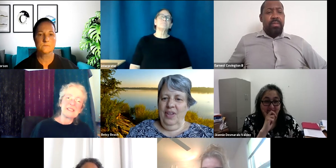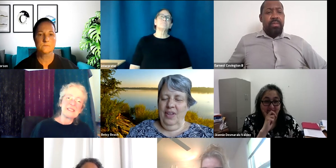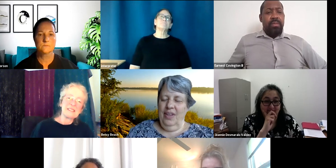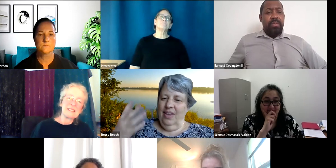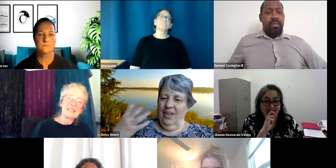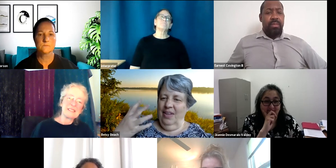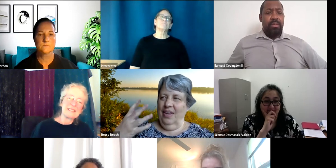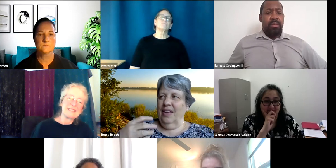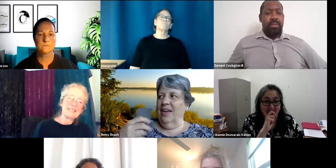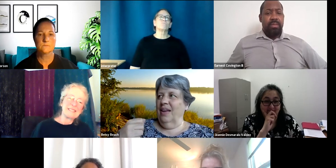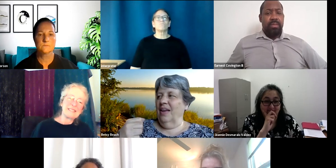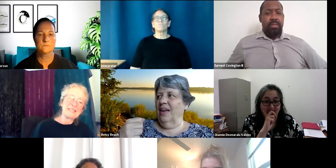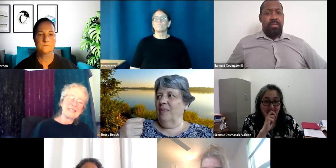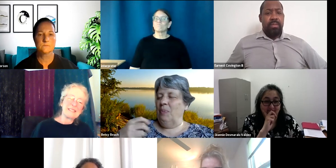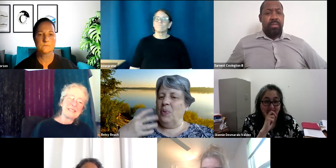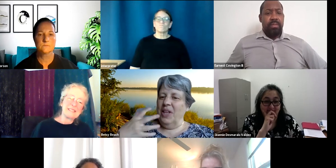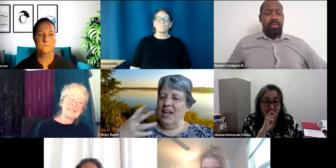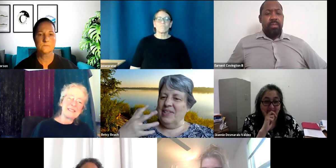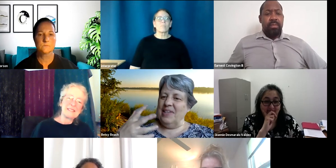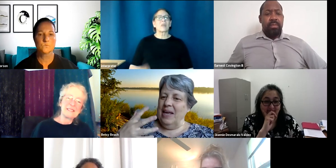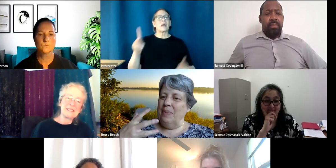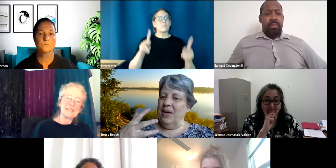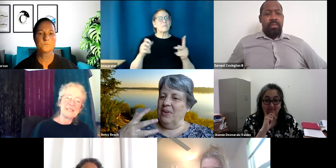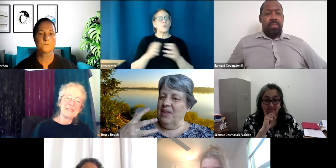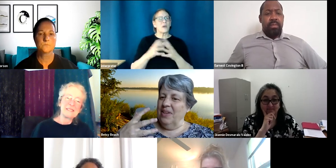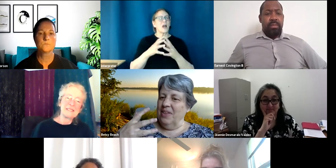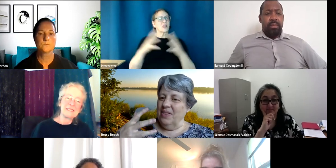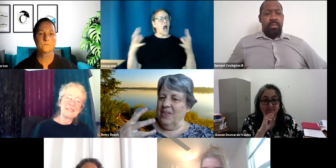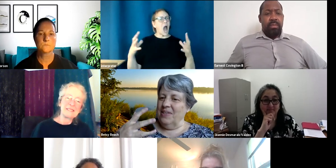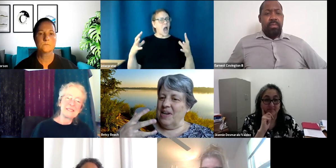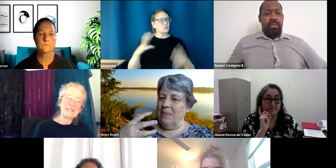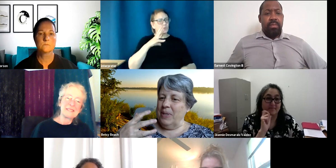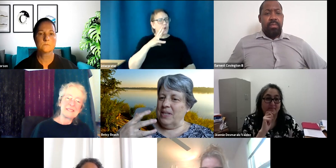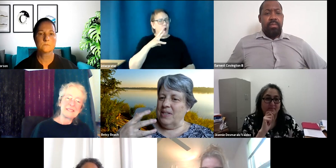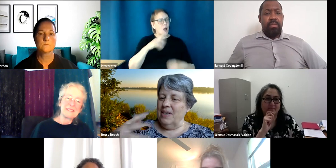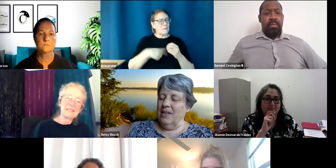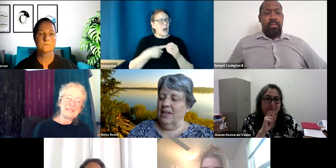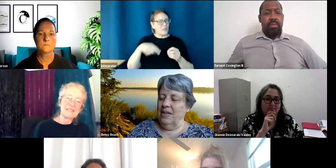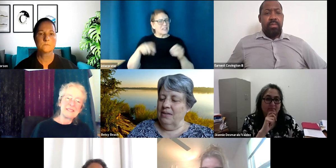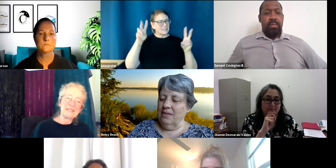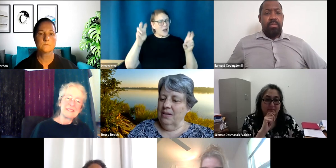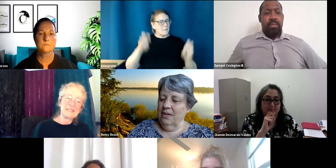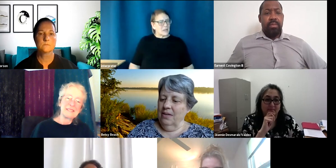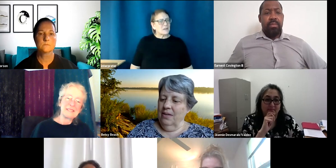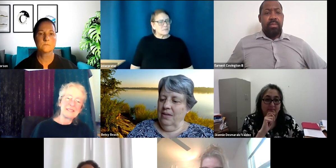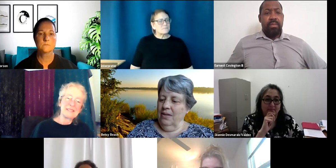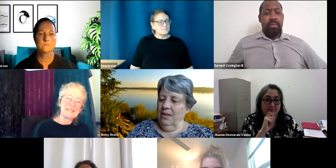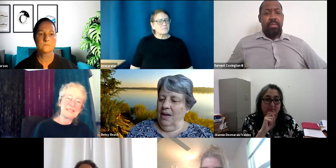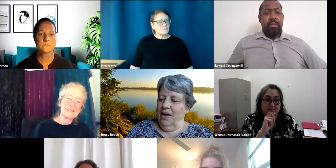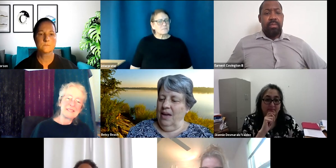people with a lot to say about these topics. And I